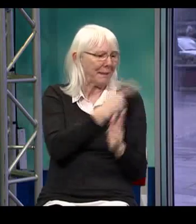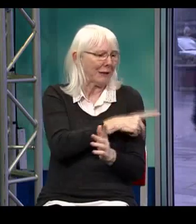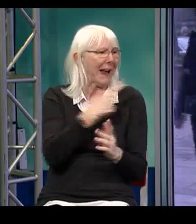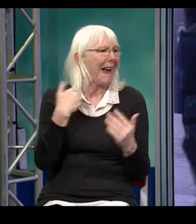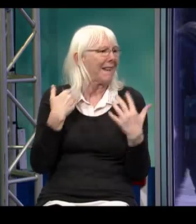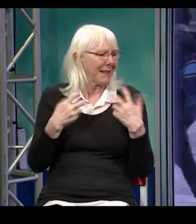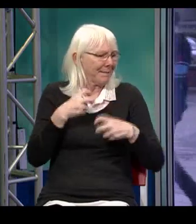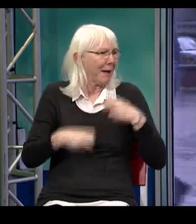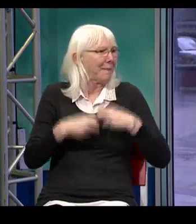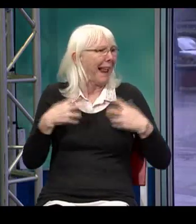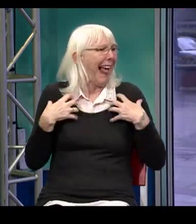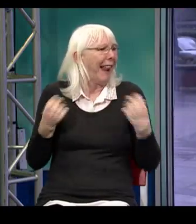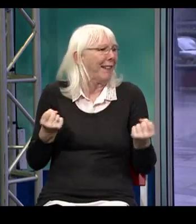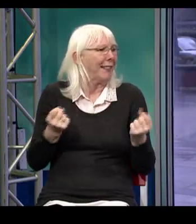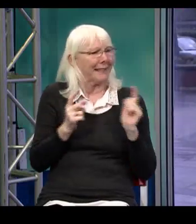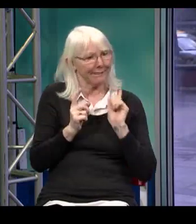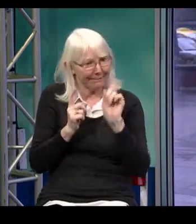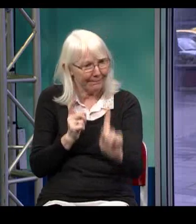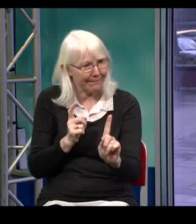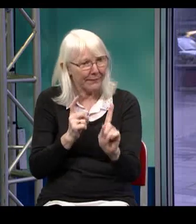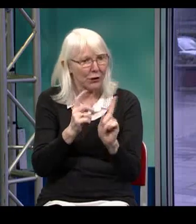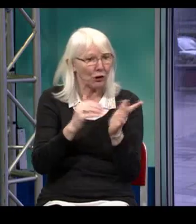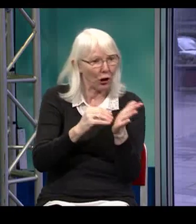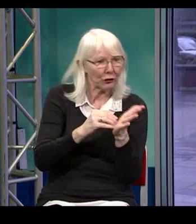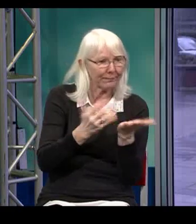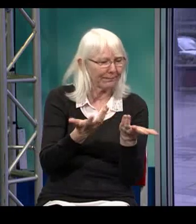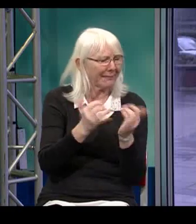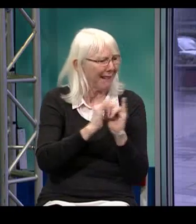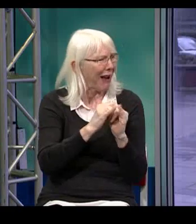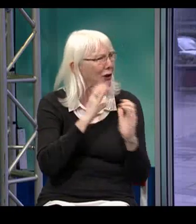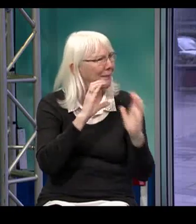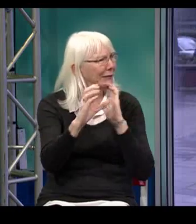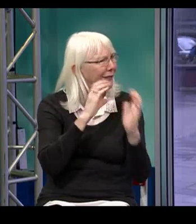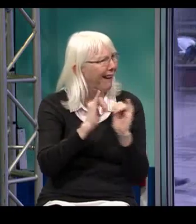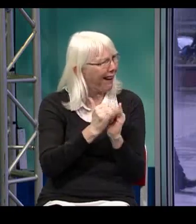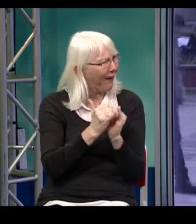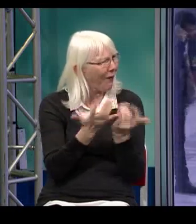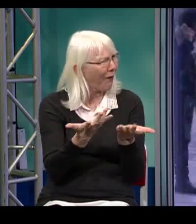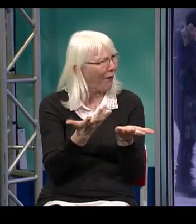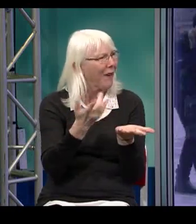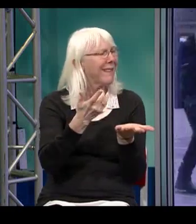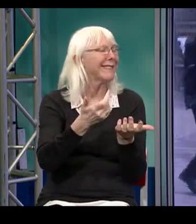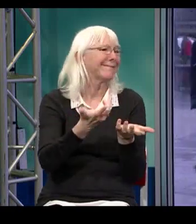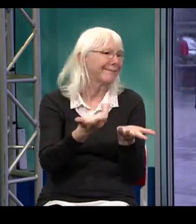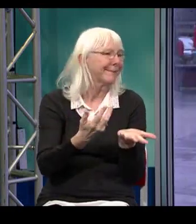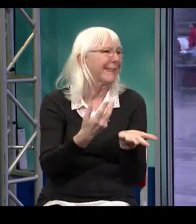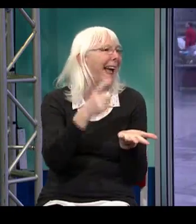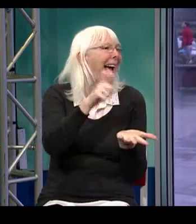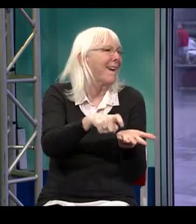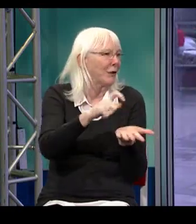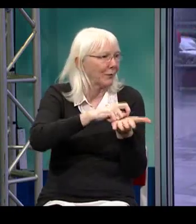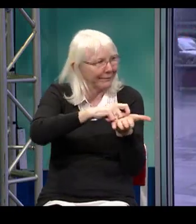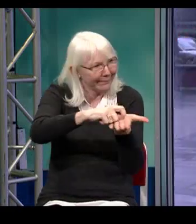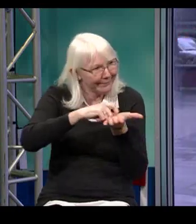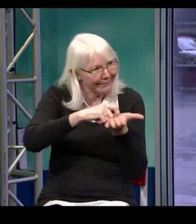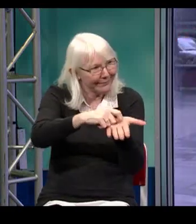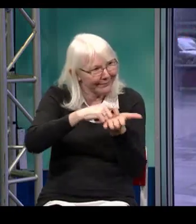that, particularly around being able to communicate with their physician. They, you know, deaf people would go, and they'd try and communicate what they were